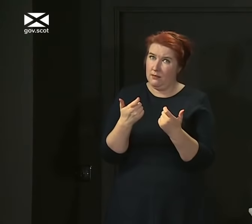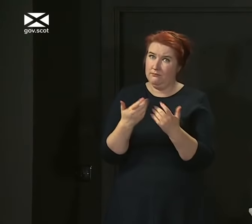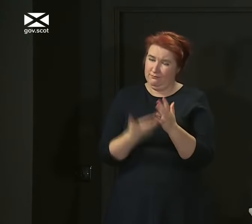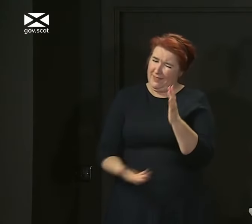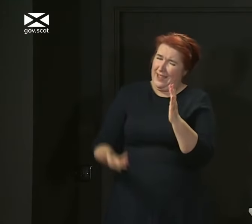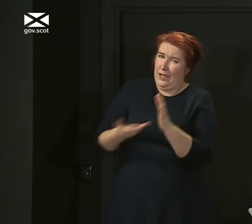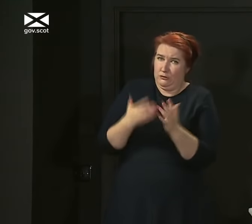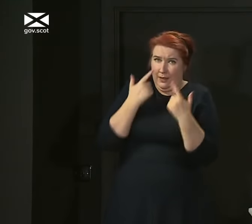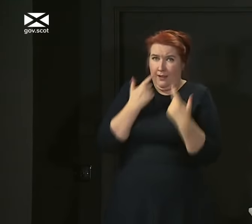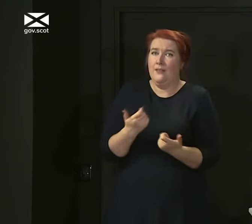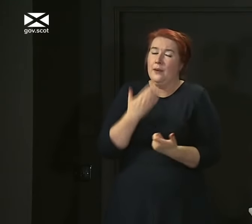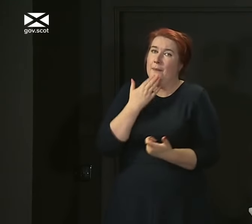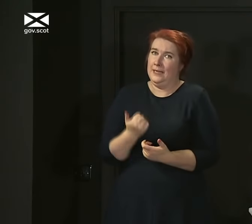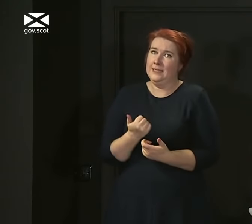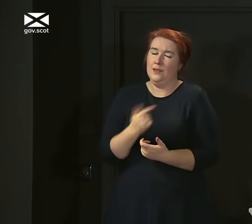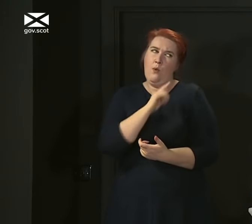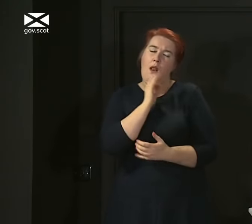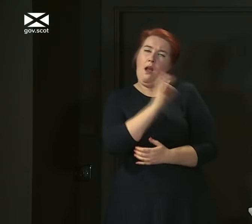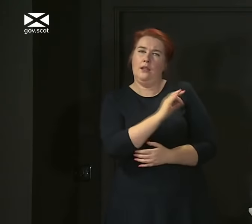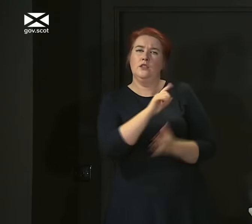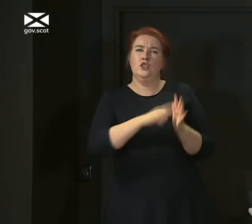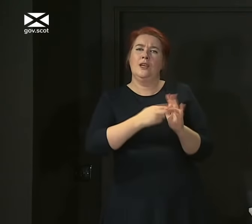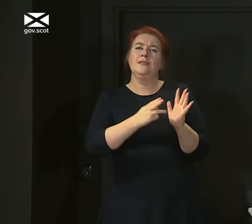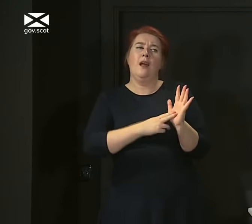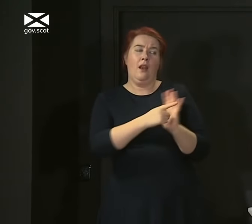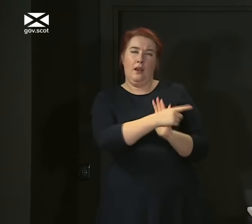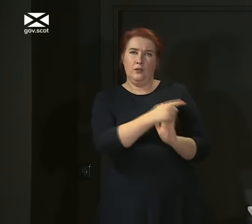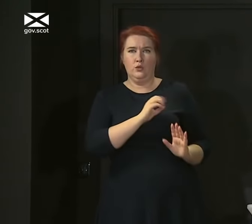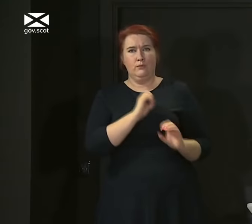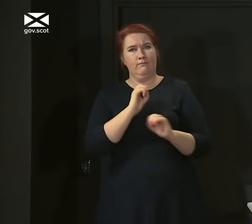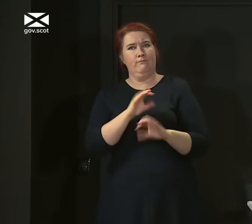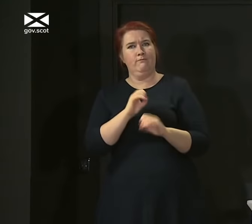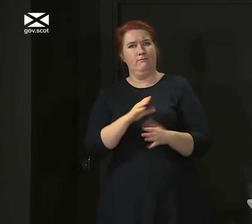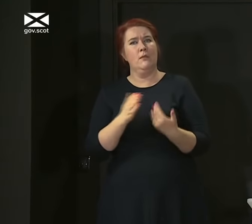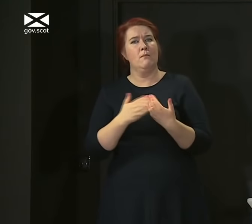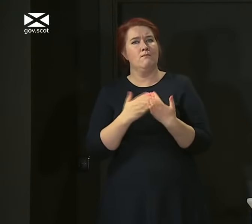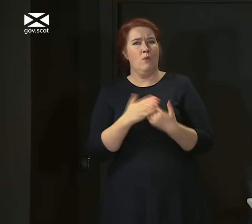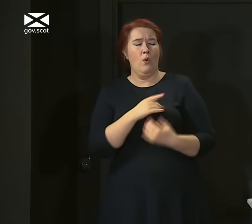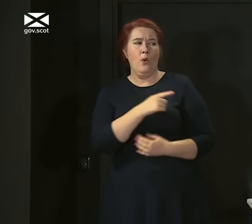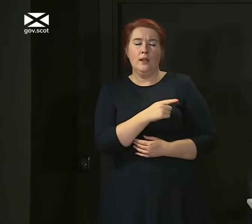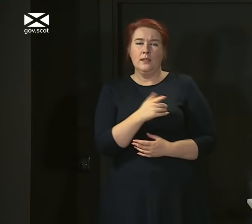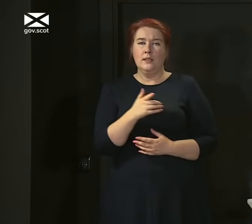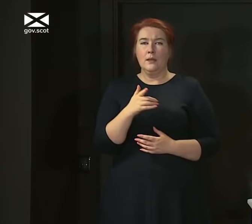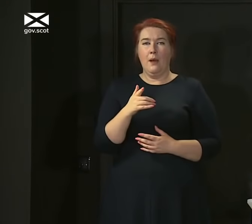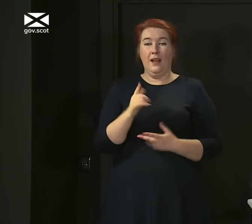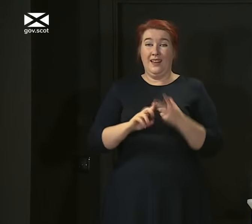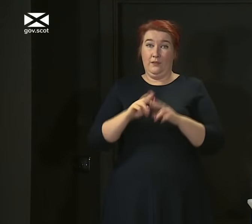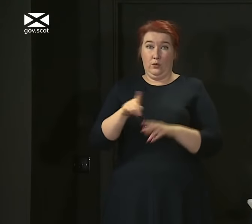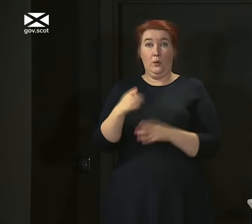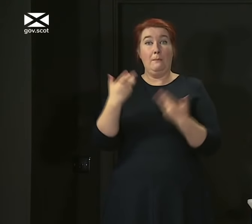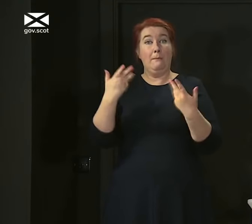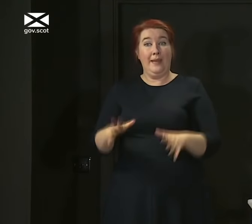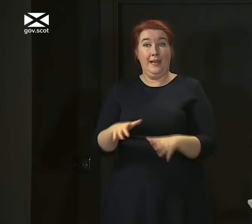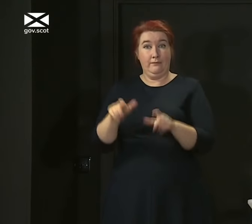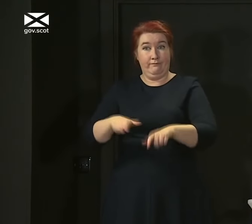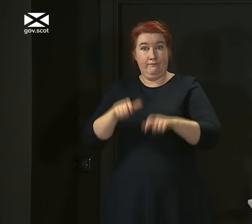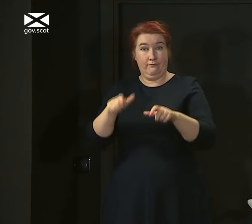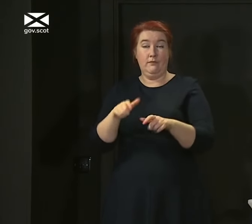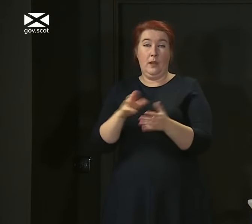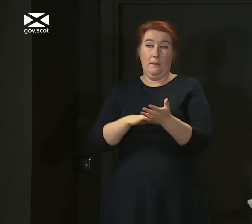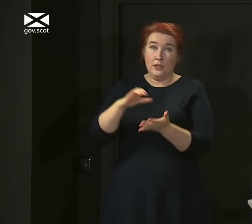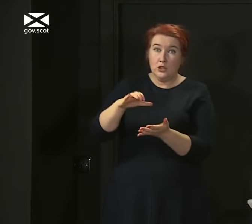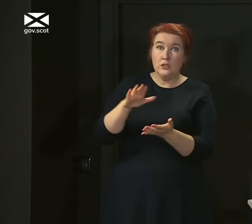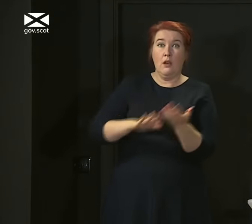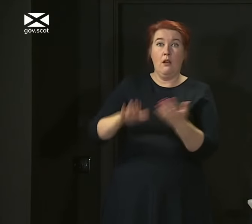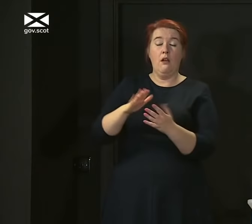on your return. I'll ask Jason to comment on this, perhaps during the course of this briefing. But in particular, if you're returning to Scotland from these parts